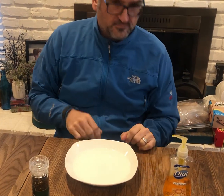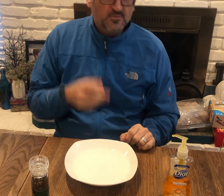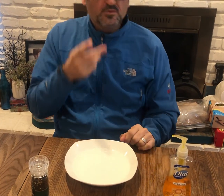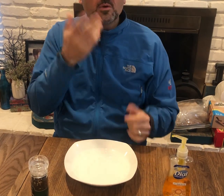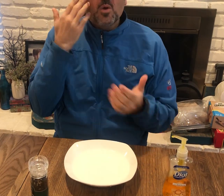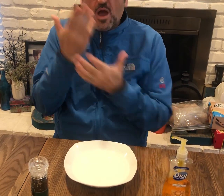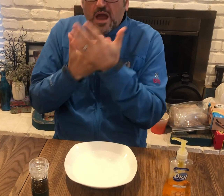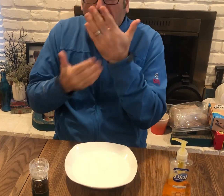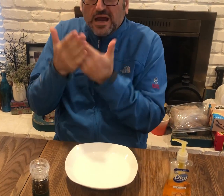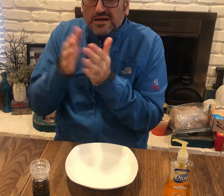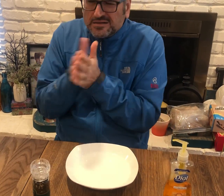Like when you get home